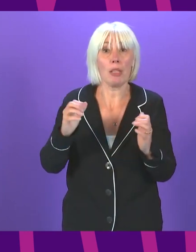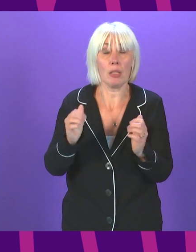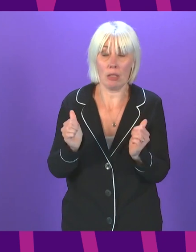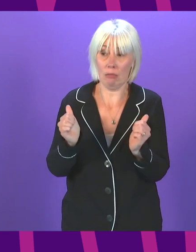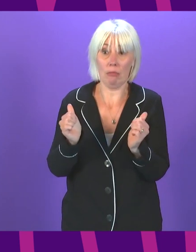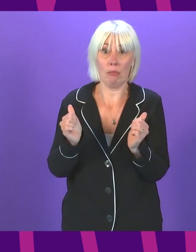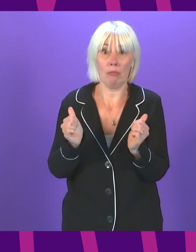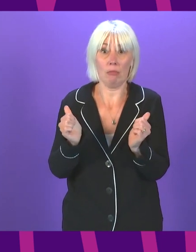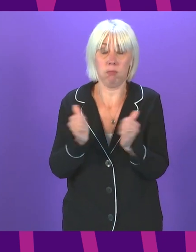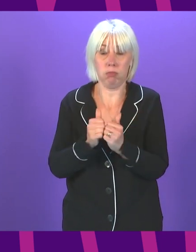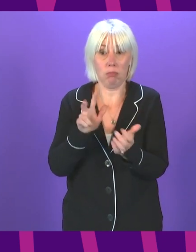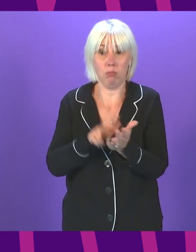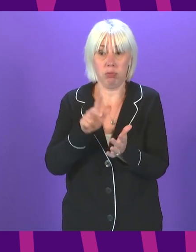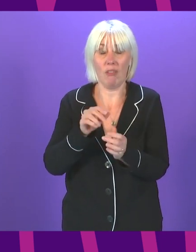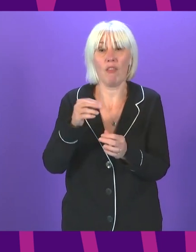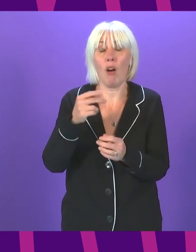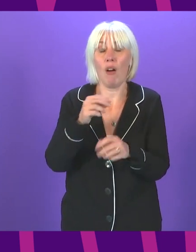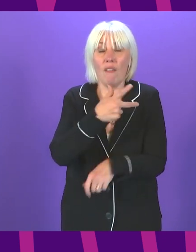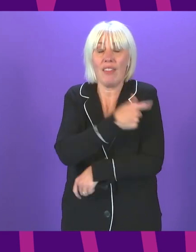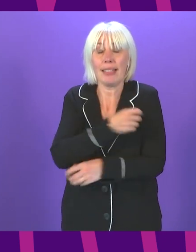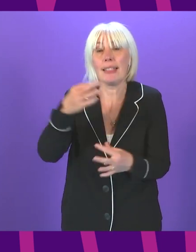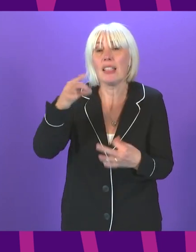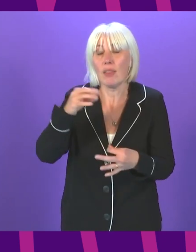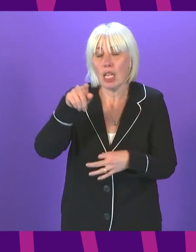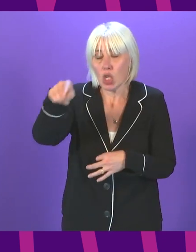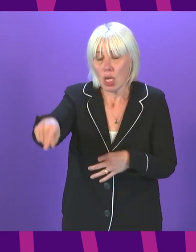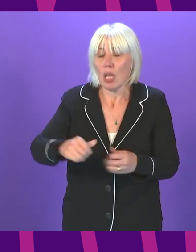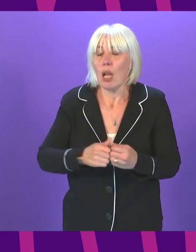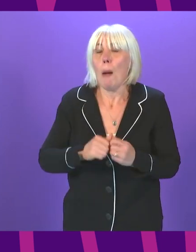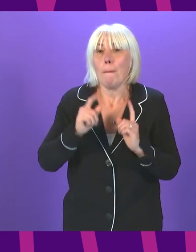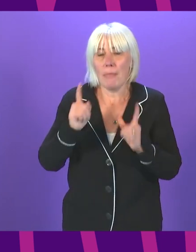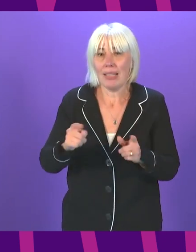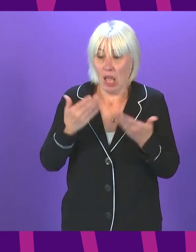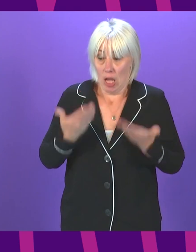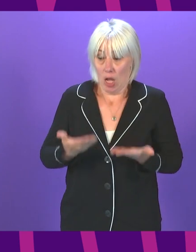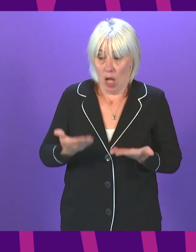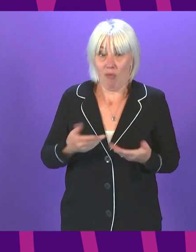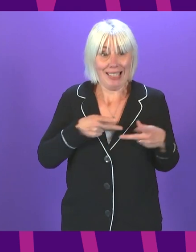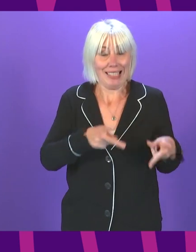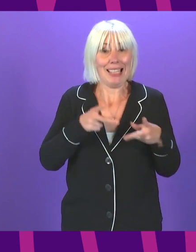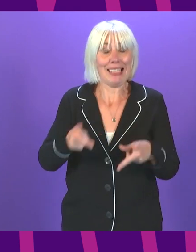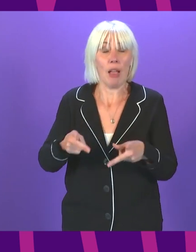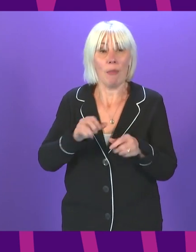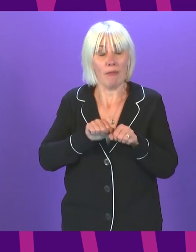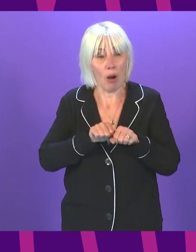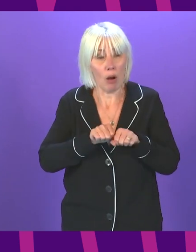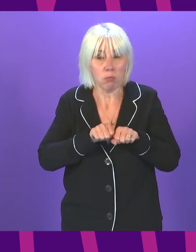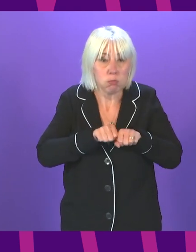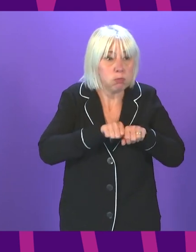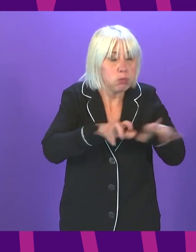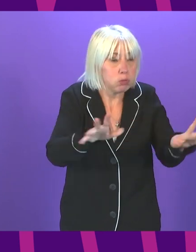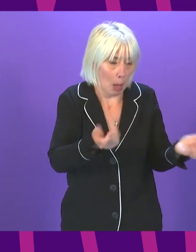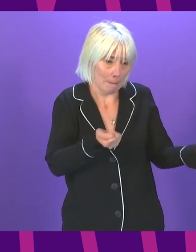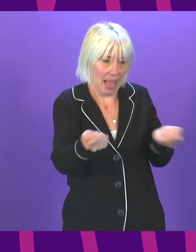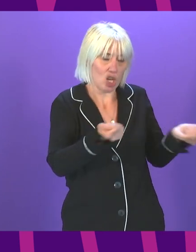certification, but notwithstanding that the current systems that are in place for outbreak management will